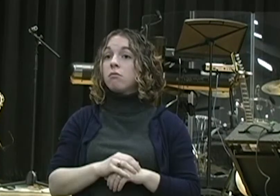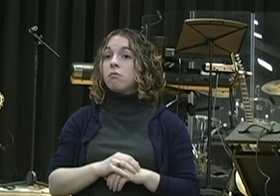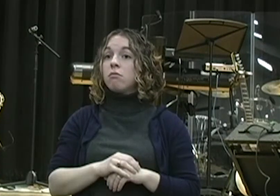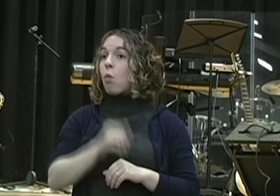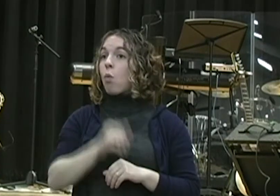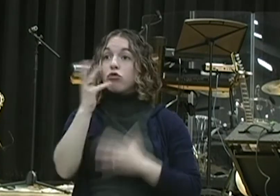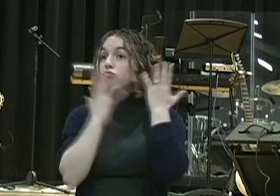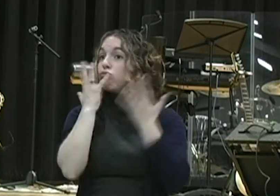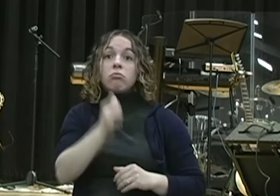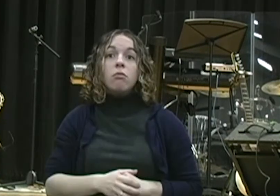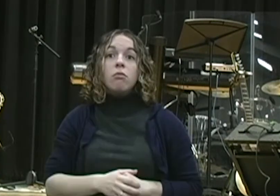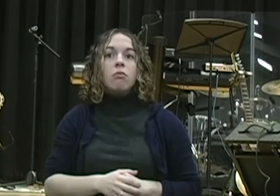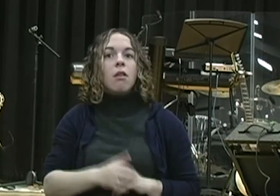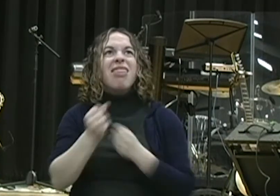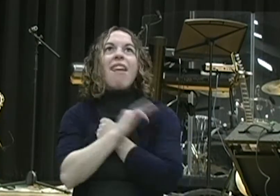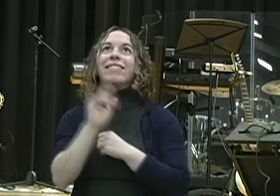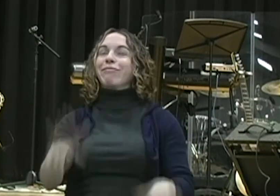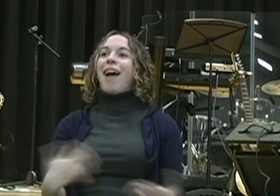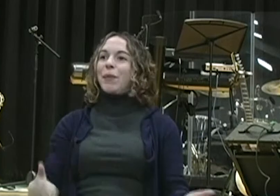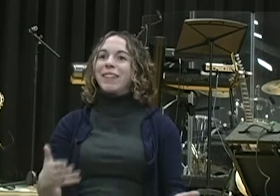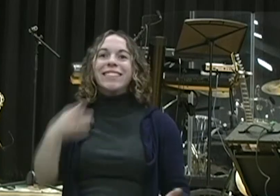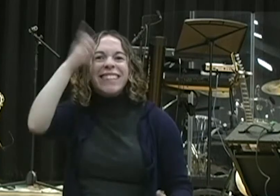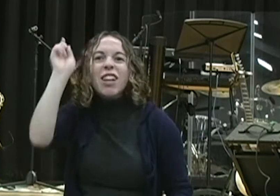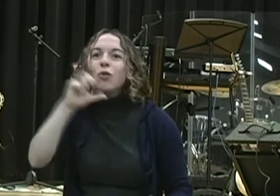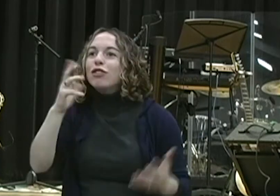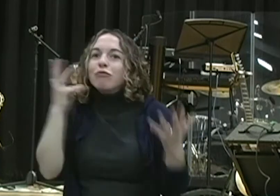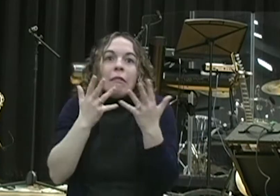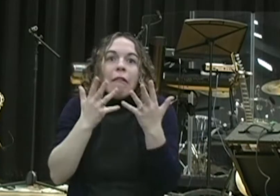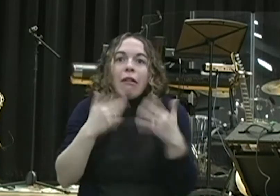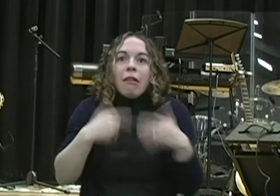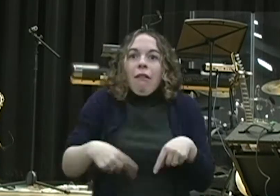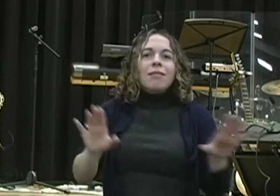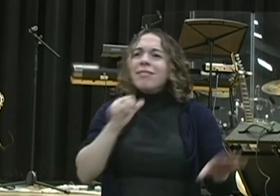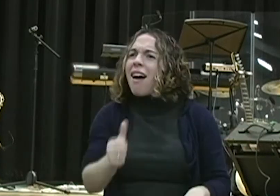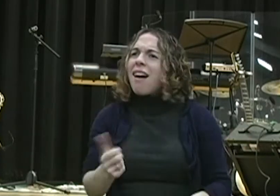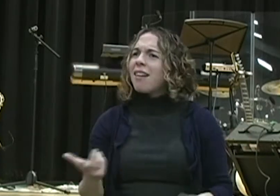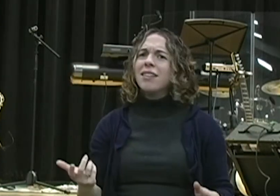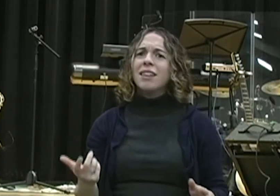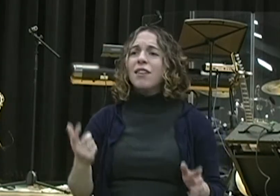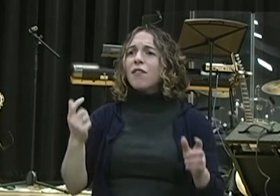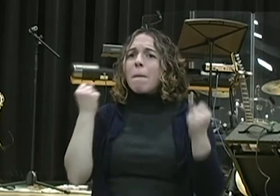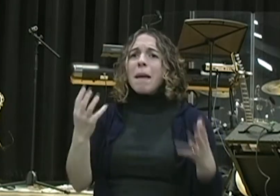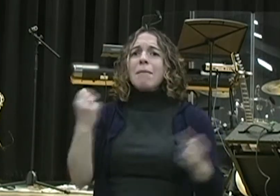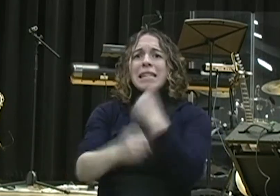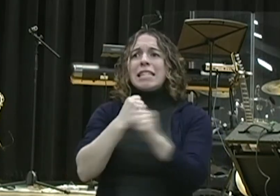prayed three times a day. It says as he was previously doing, as he was custom doing, as he had always